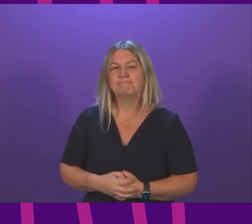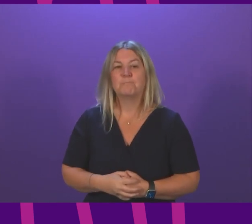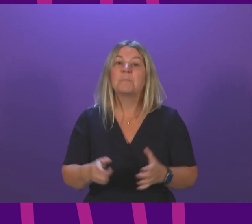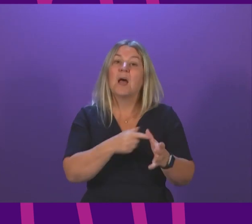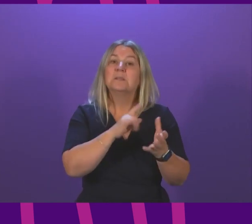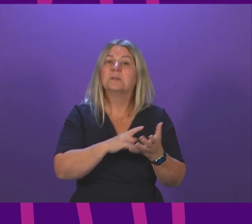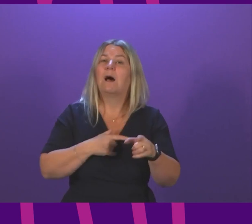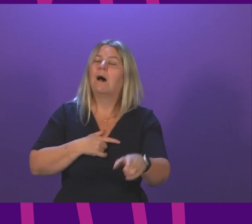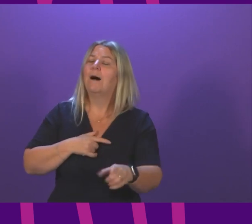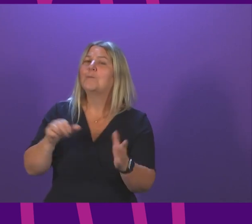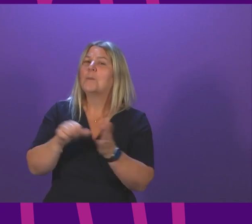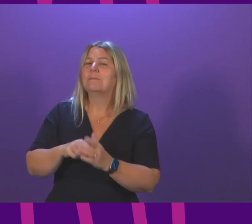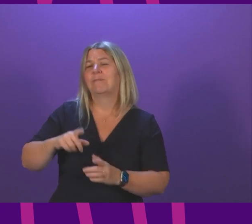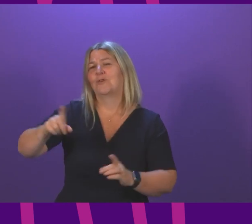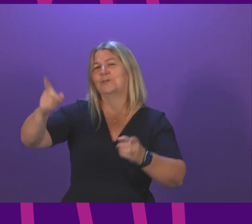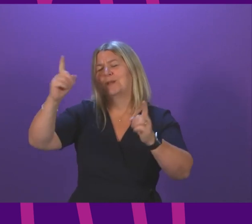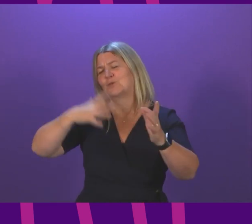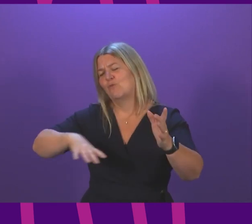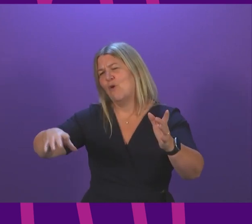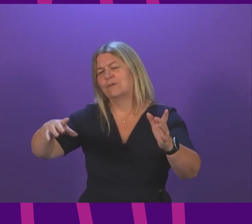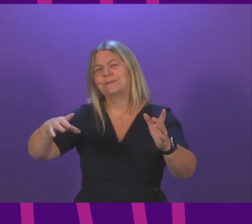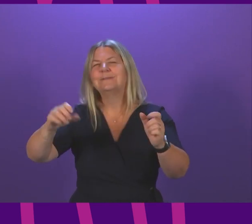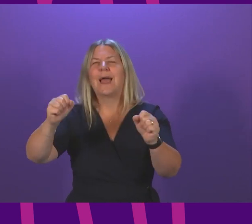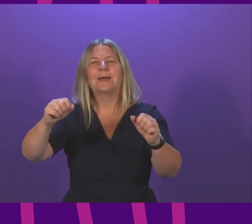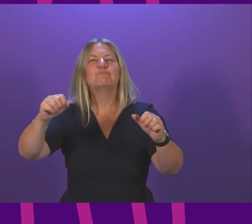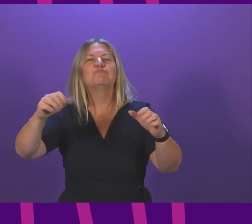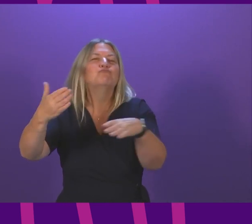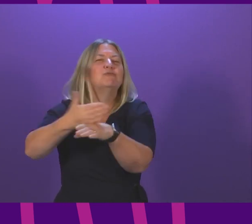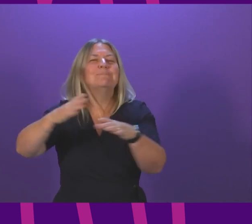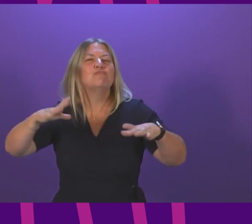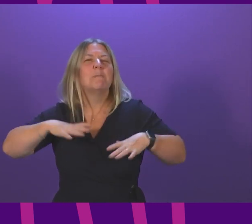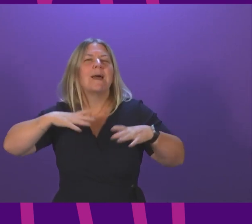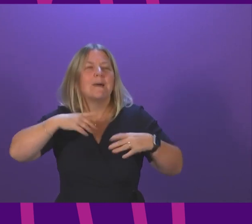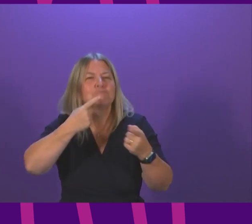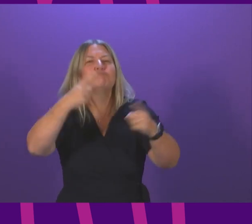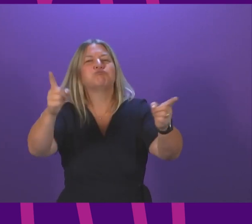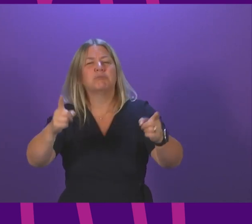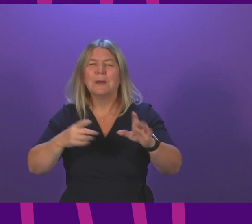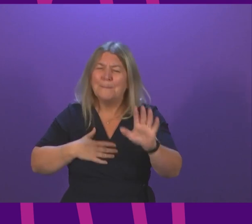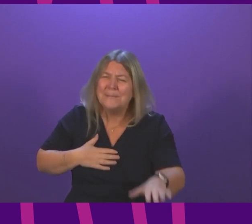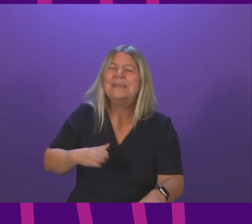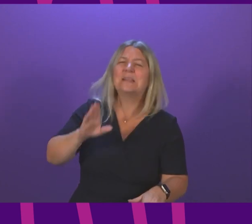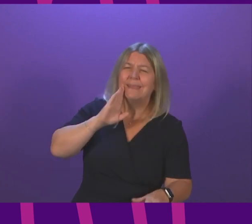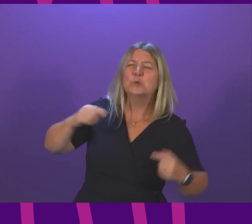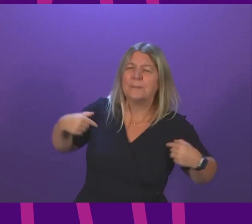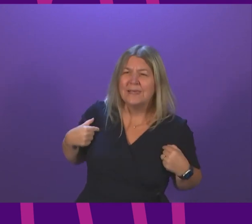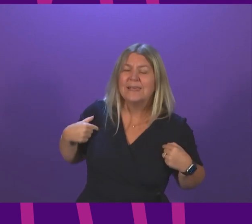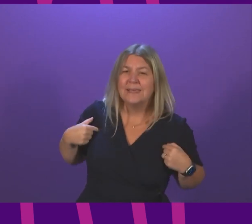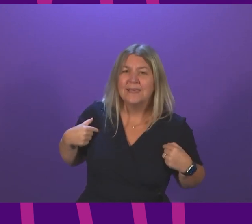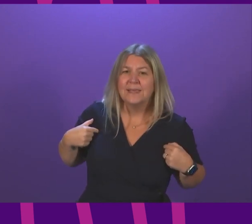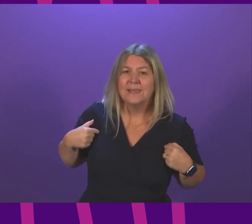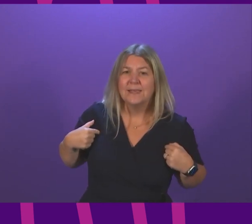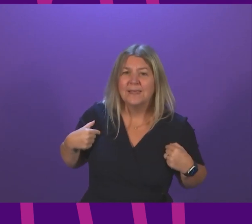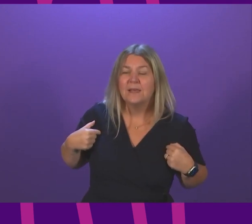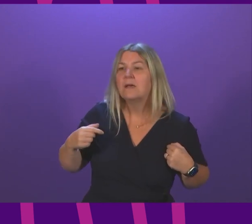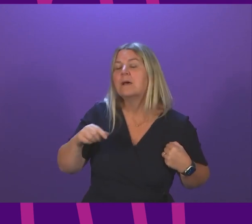problem is the first minister wants to shout pre-prepared attack lines rather than actually listen to what I'm saying. I wasn't welcoming the new money as some